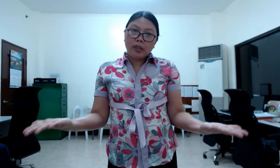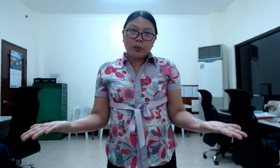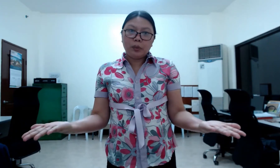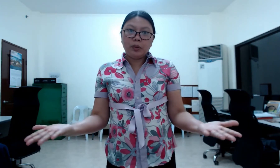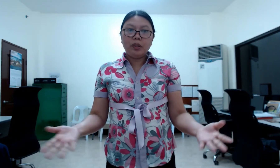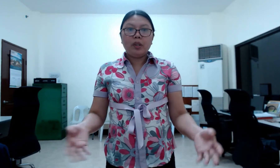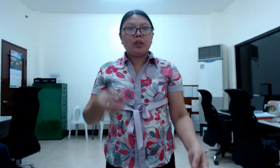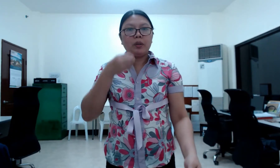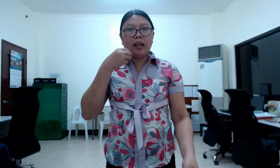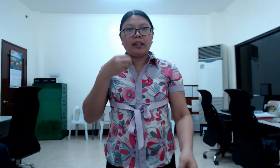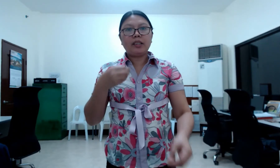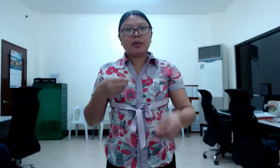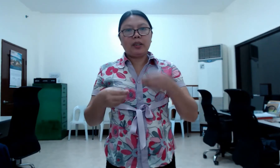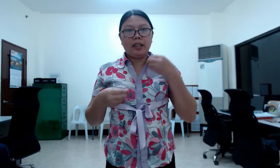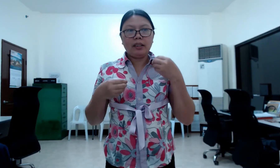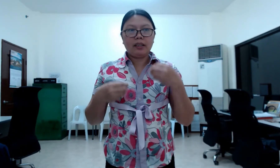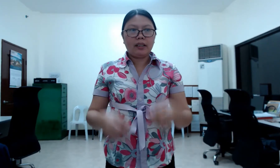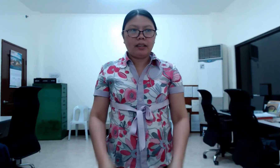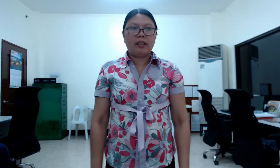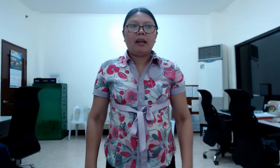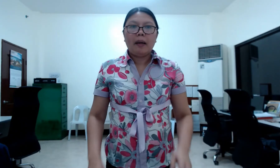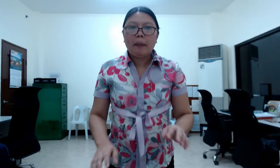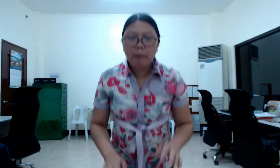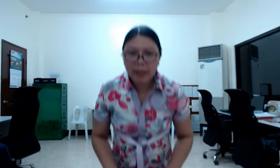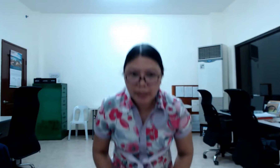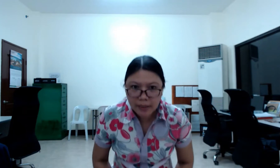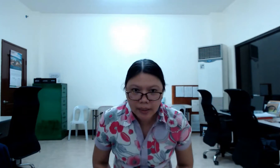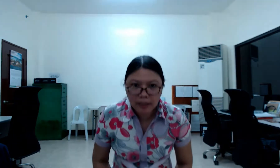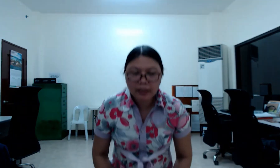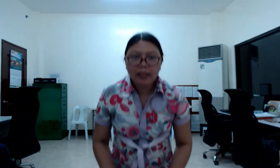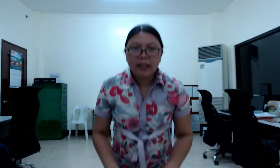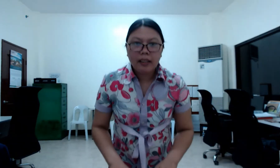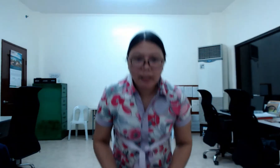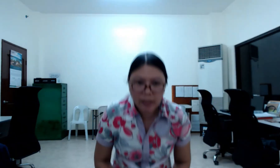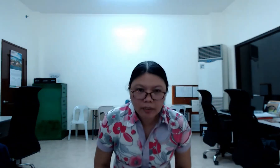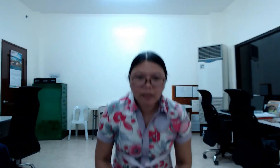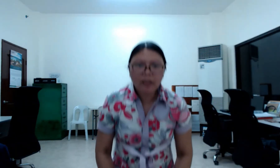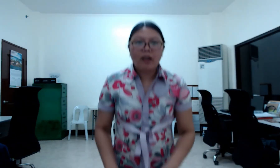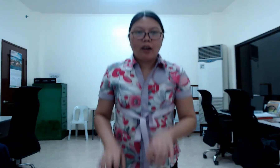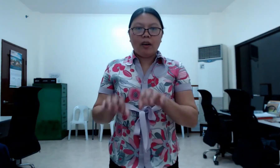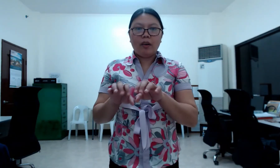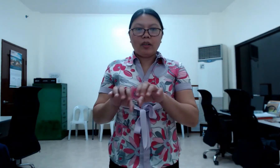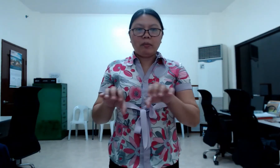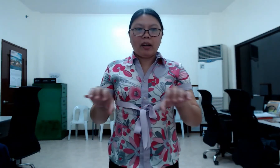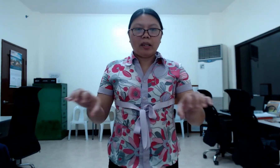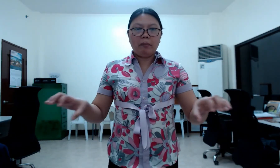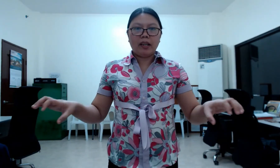would you like to eat? Please sit here on my best